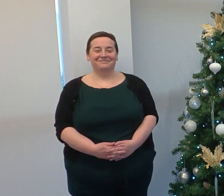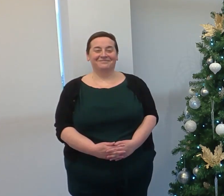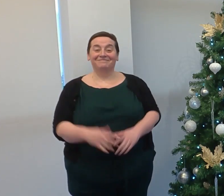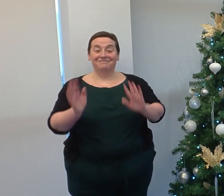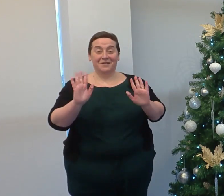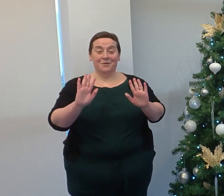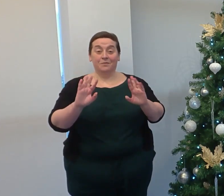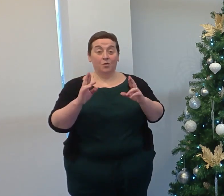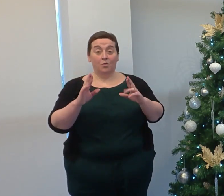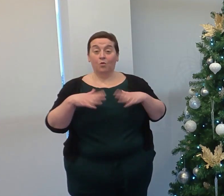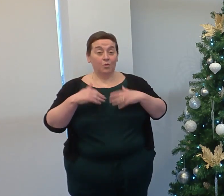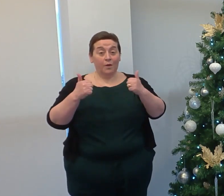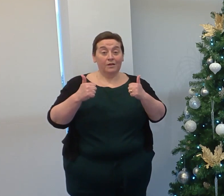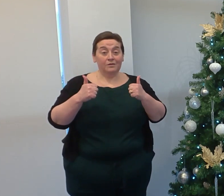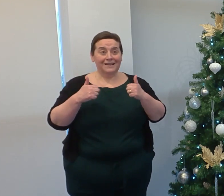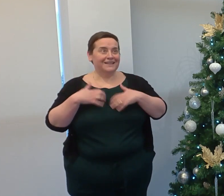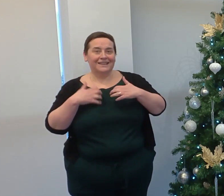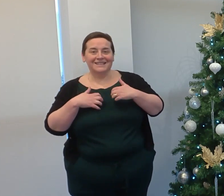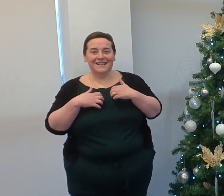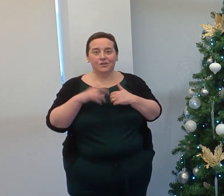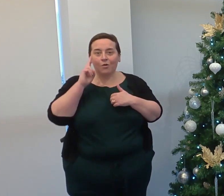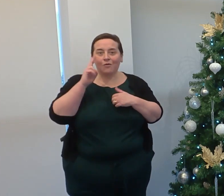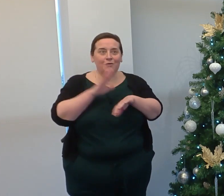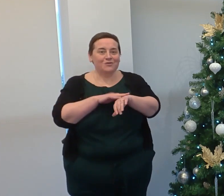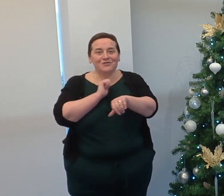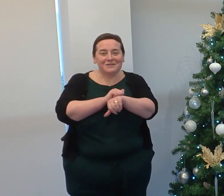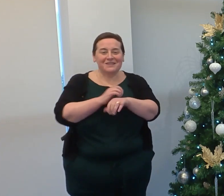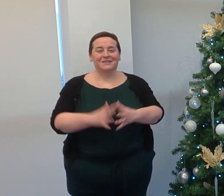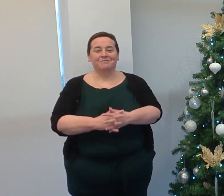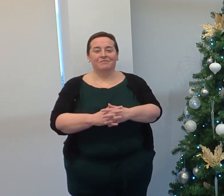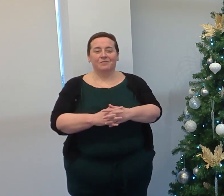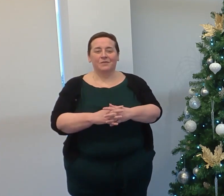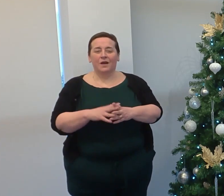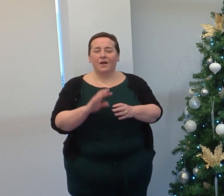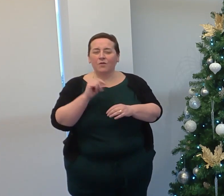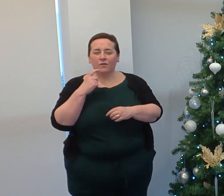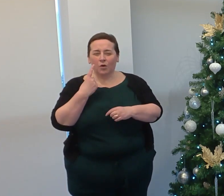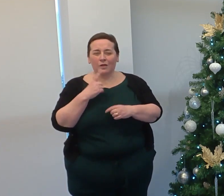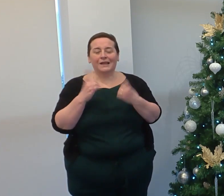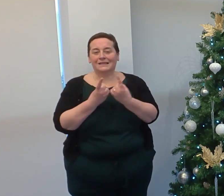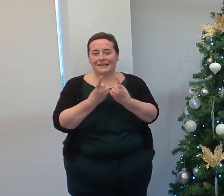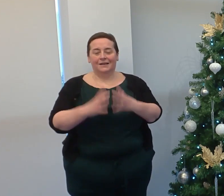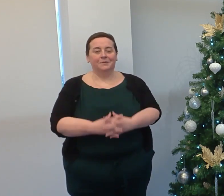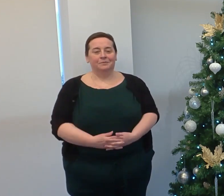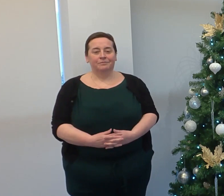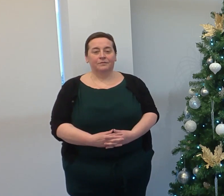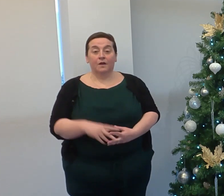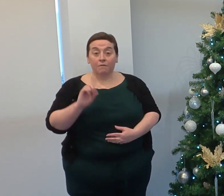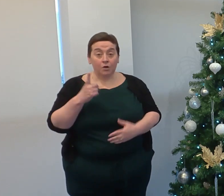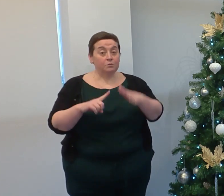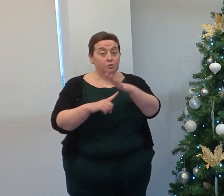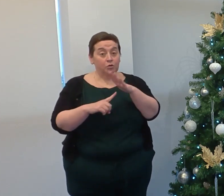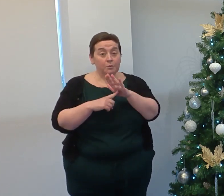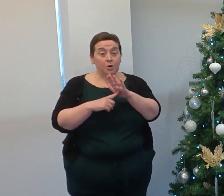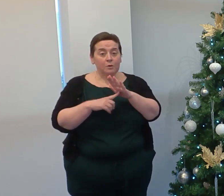Hello, I hope you are all very well and are looking forward to Christmas. I only have a few updates for you today. Firstly, and